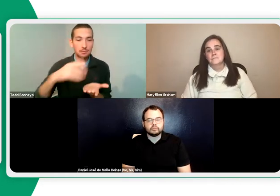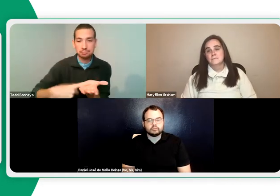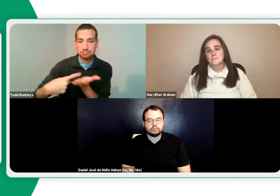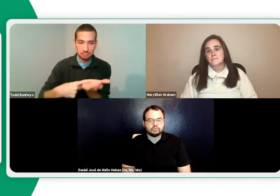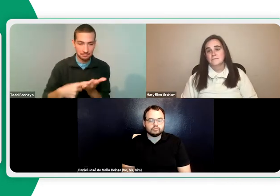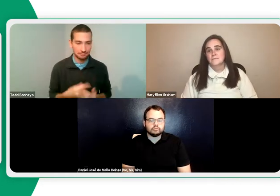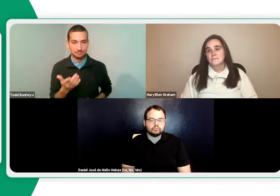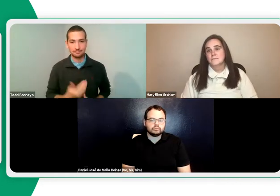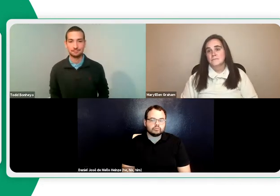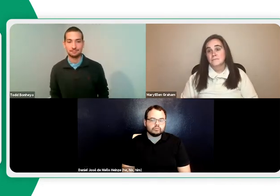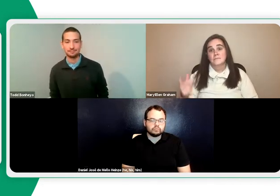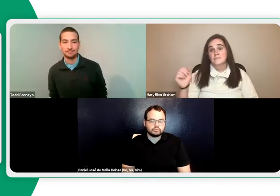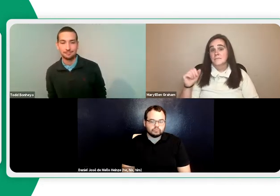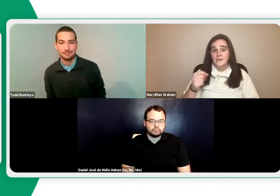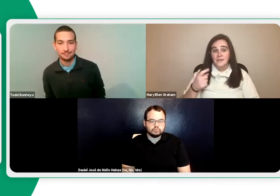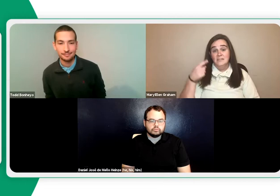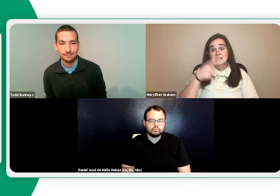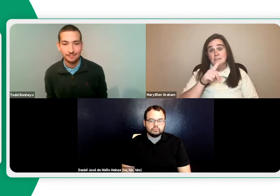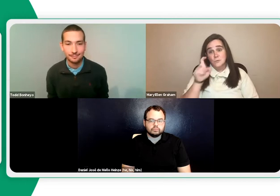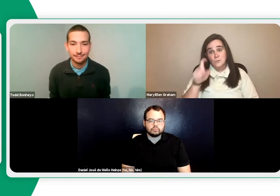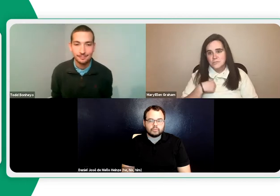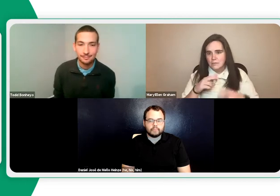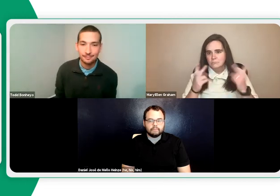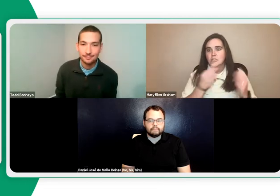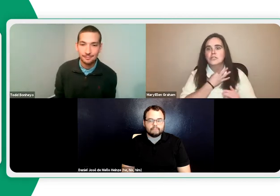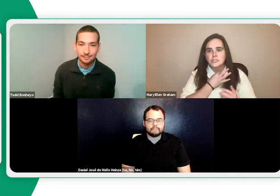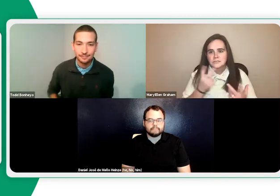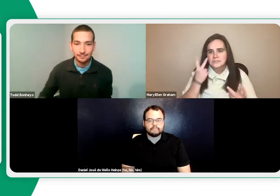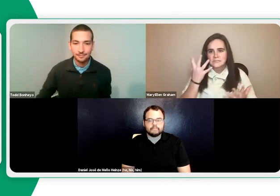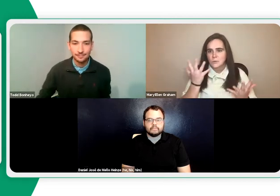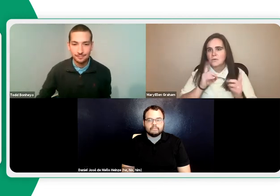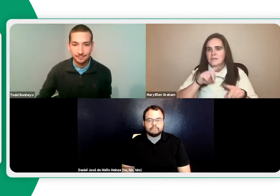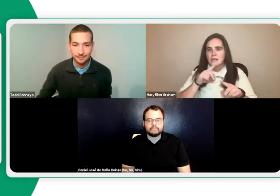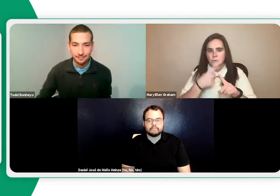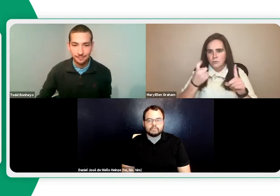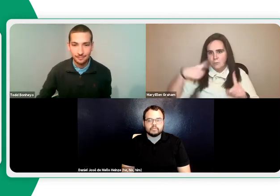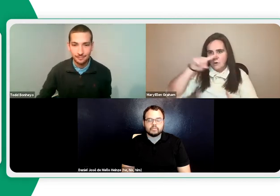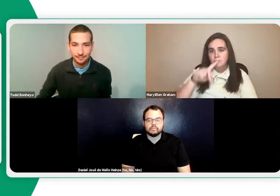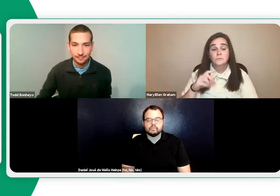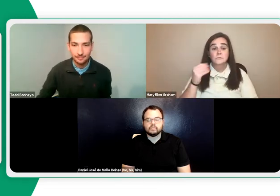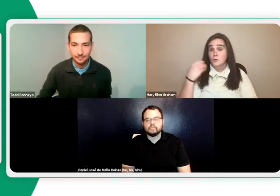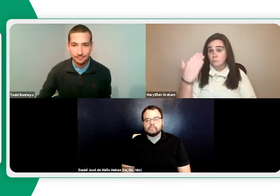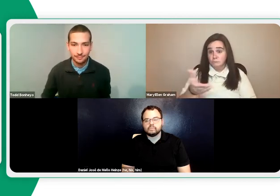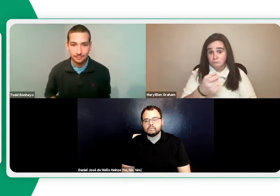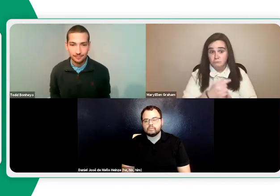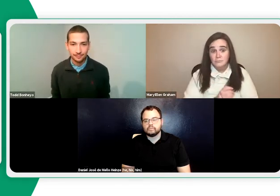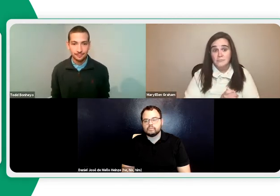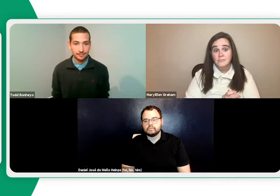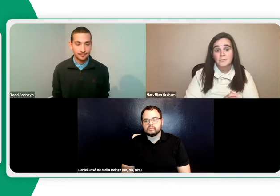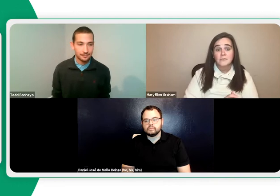Mary Ellen, why don't you tell us about the poll? And we'll go ahead and have a discussion about it. Sure. This is something I'm really curious to know from